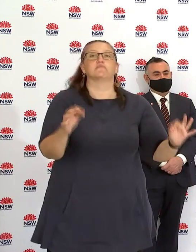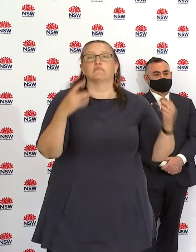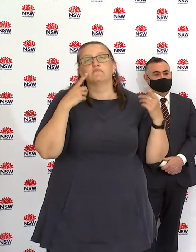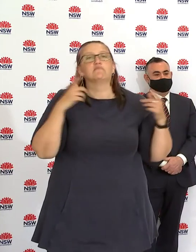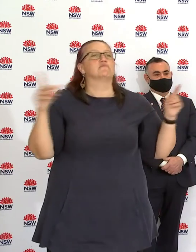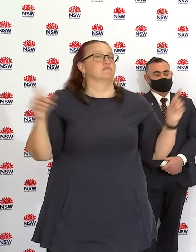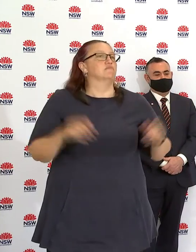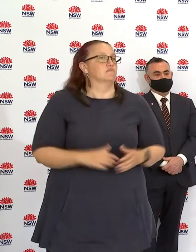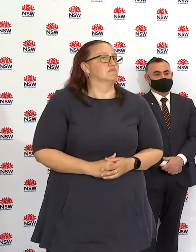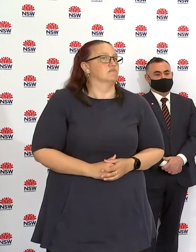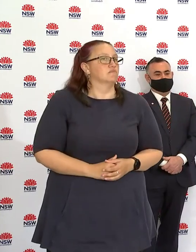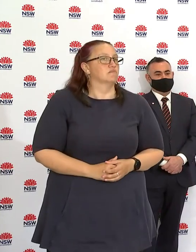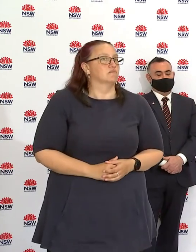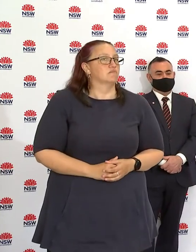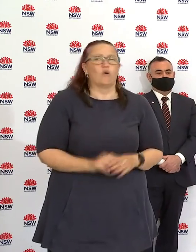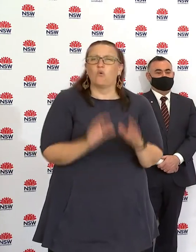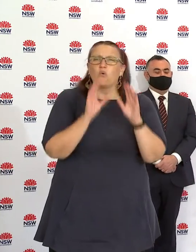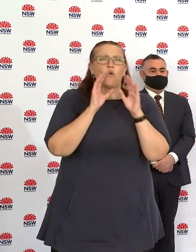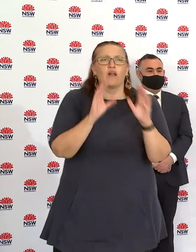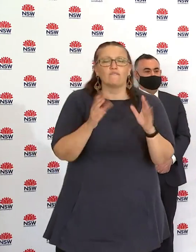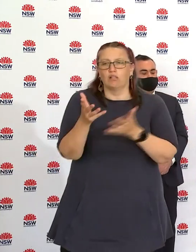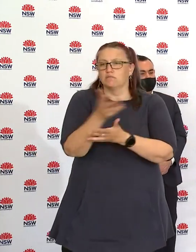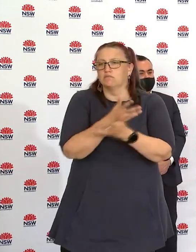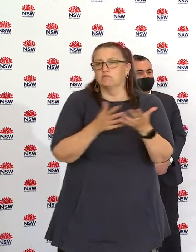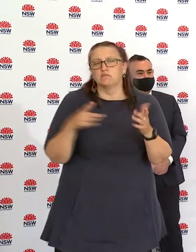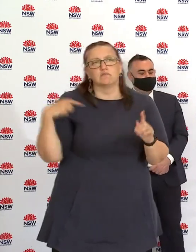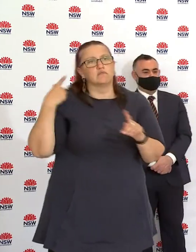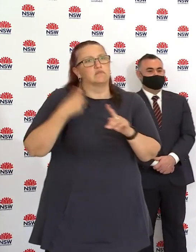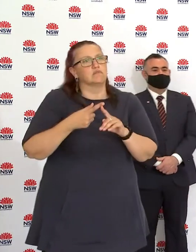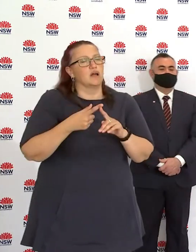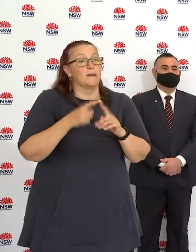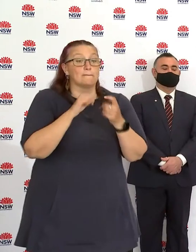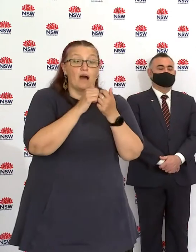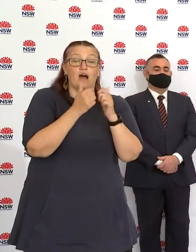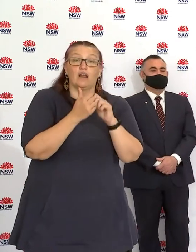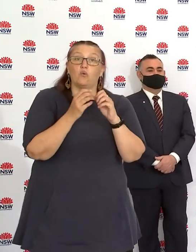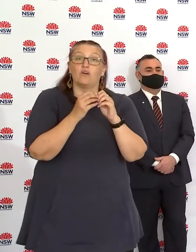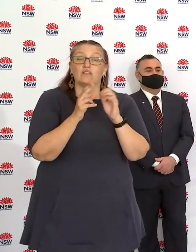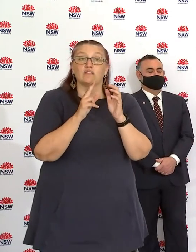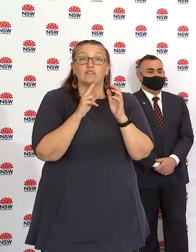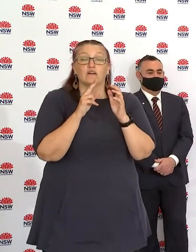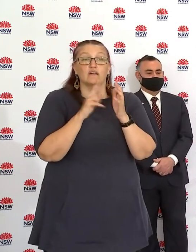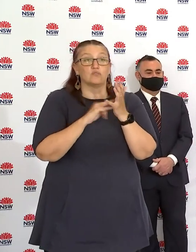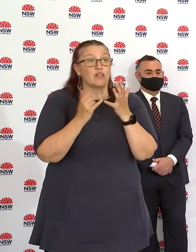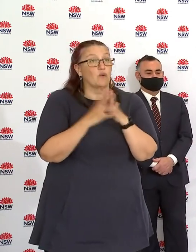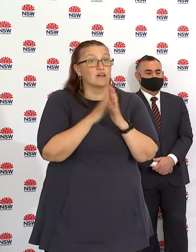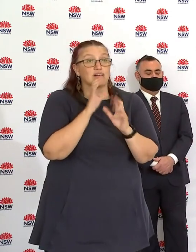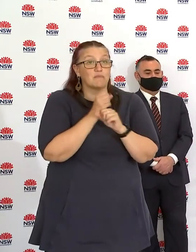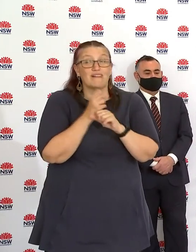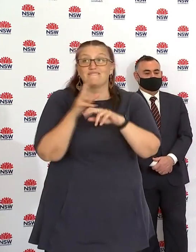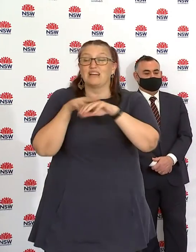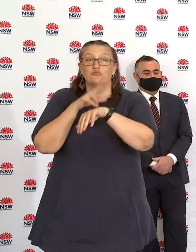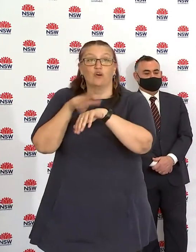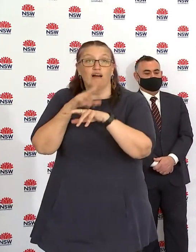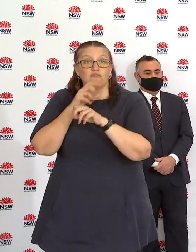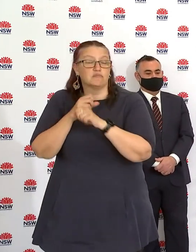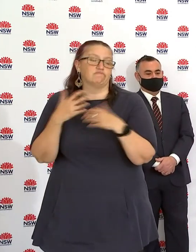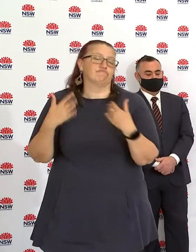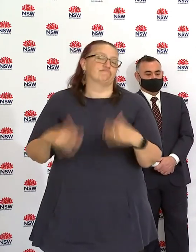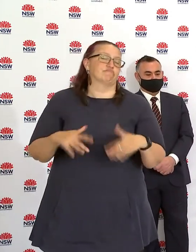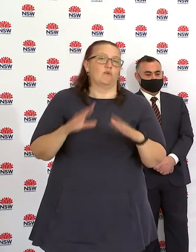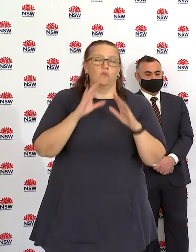that feedback and partnership with the New South Wales Government has ensured that we can bring back construction in a COVID safe way. just finally, my message